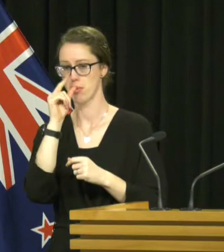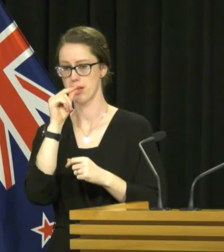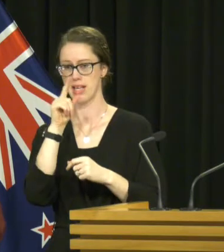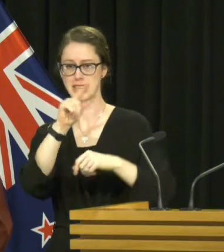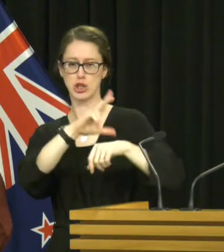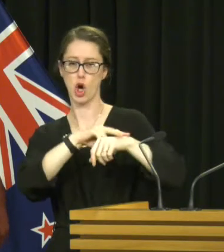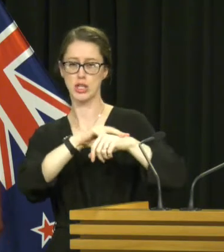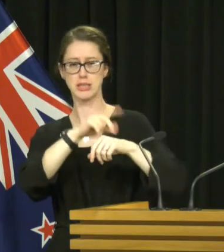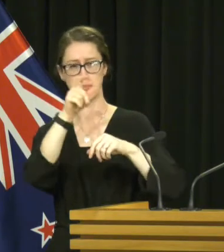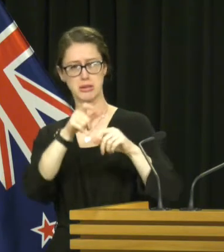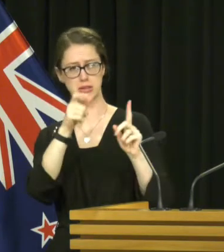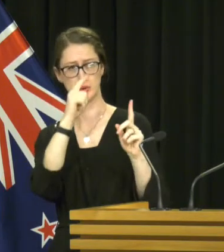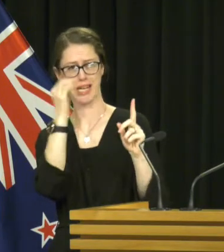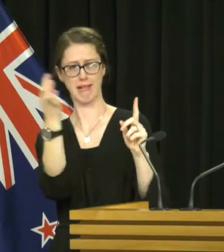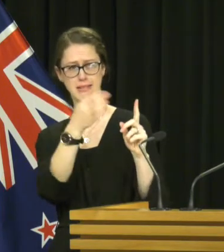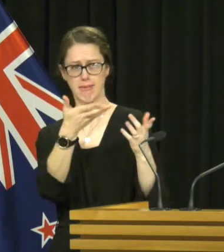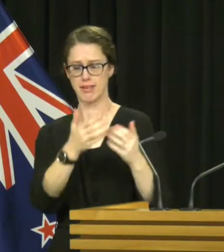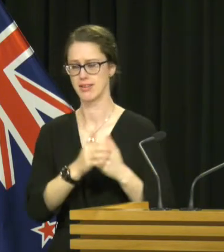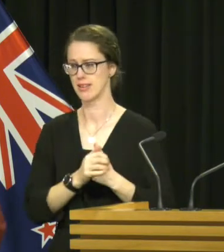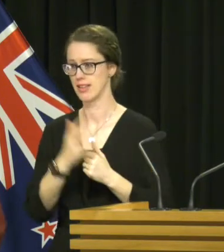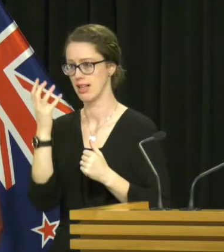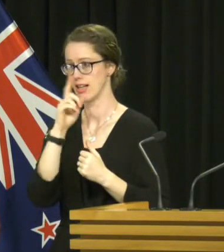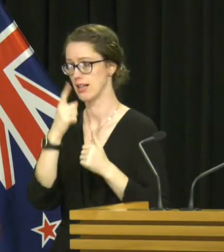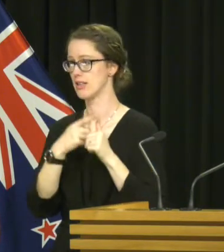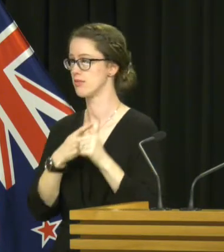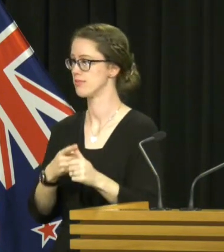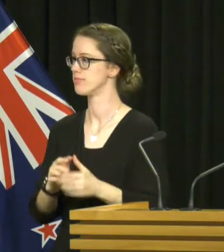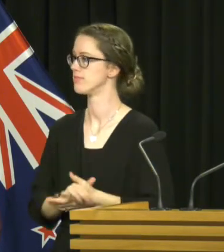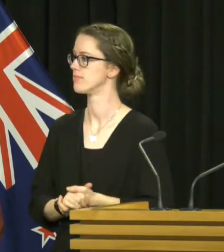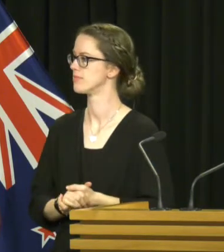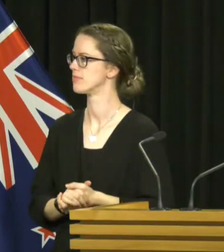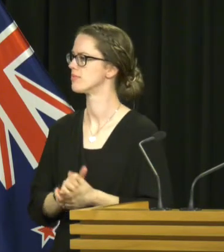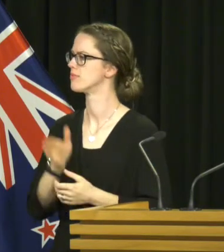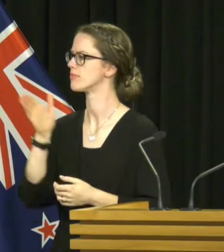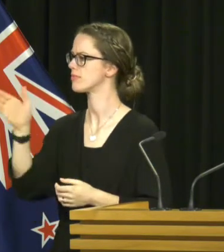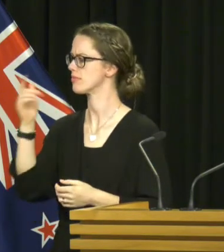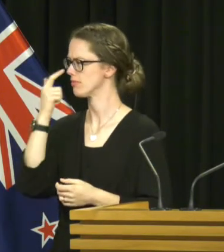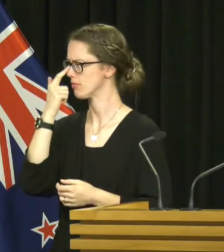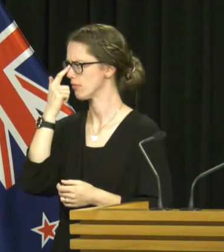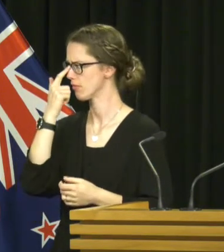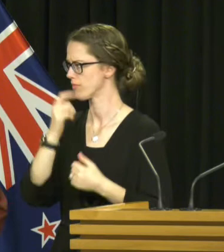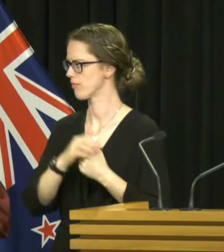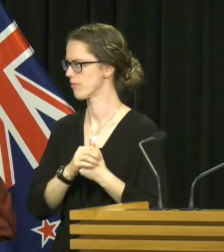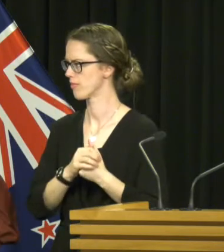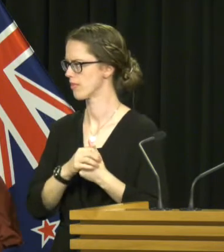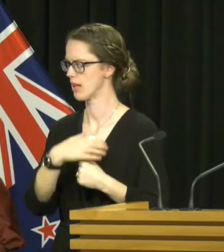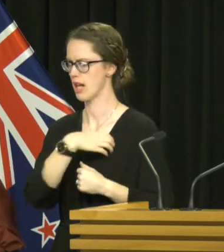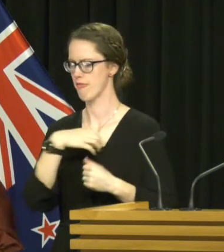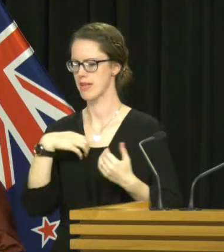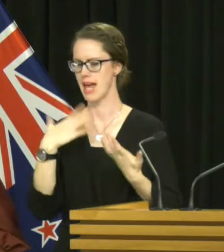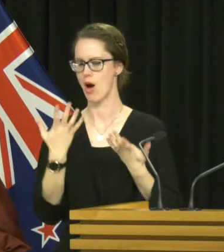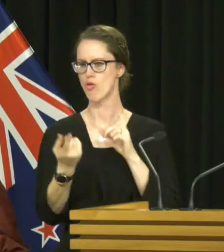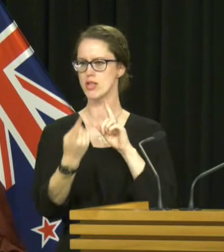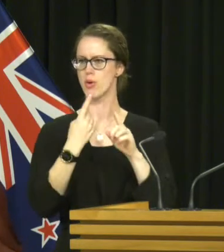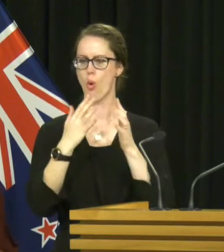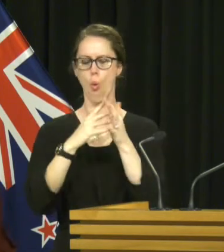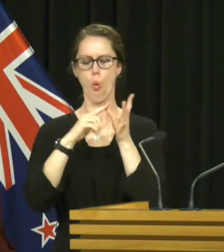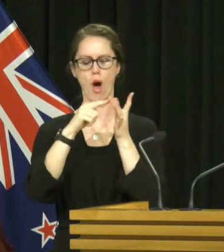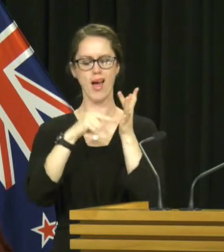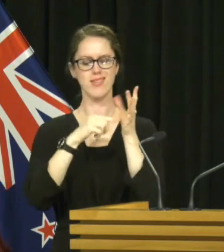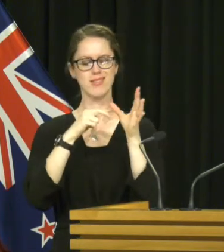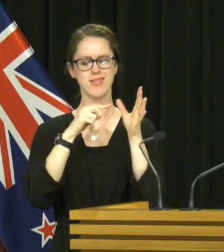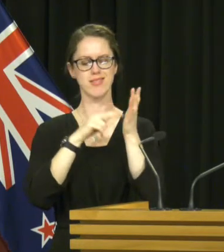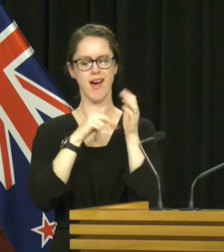the doctor would be the one to ask that question. Sorry, I can't tell you that. How is the government planning to respond to the Waitangi report on water,